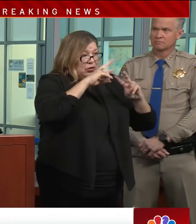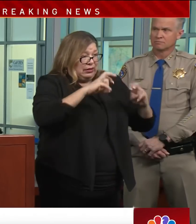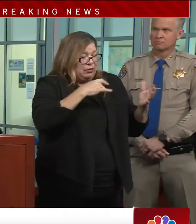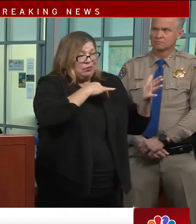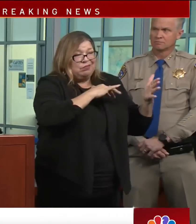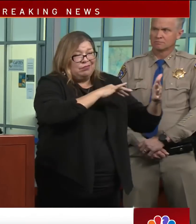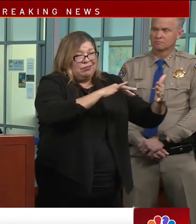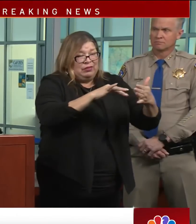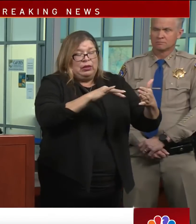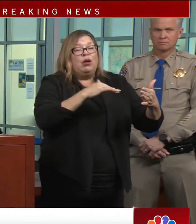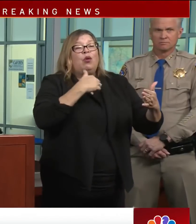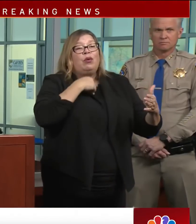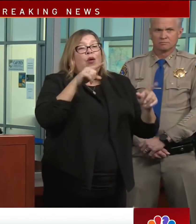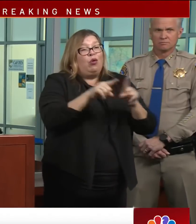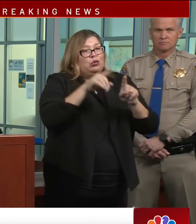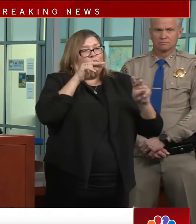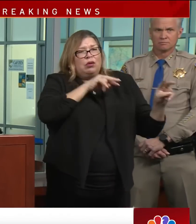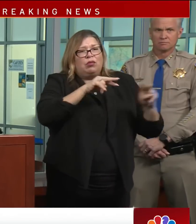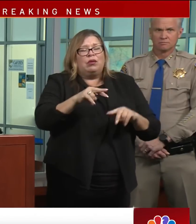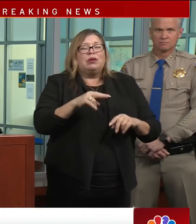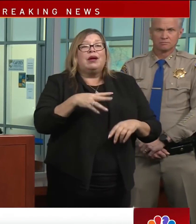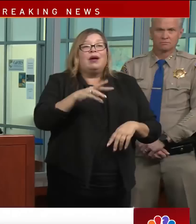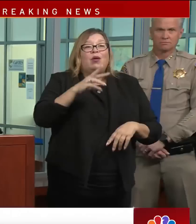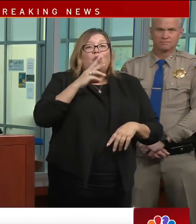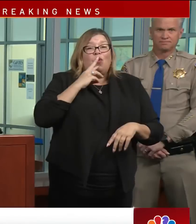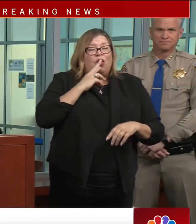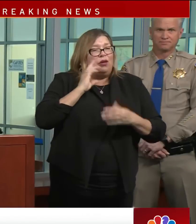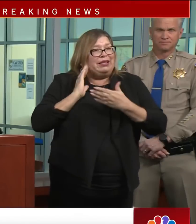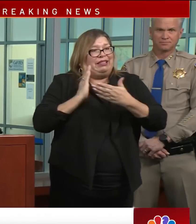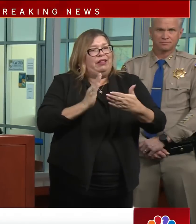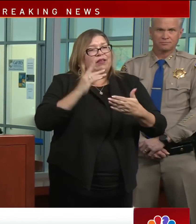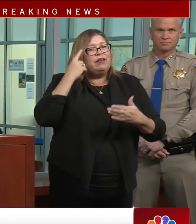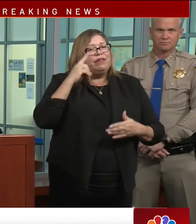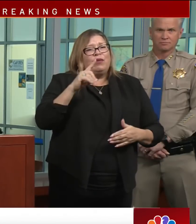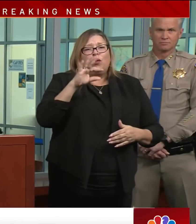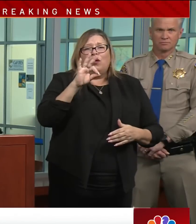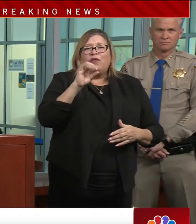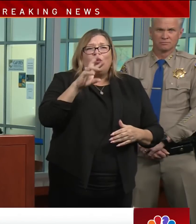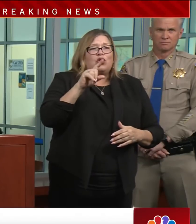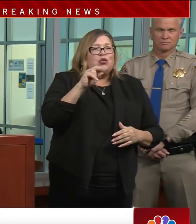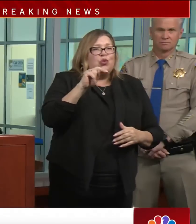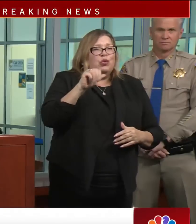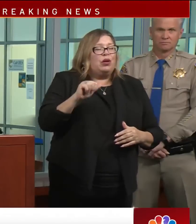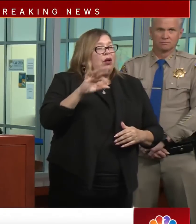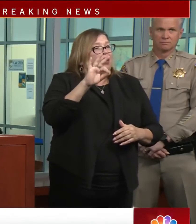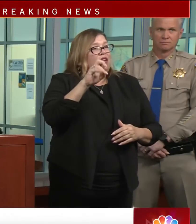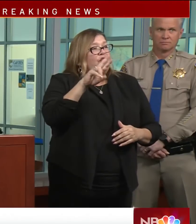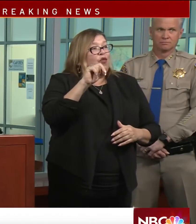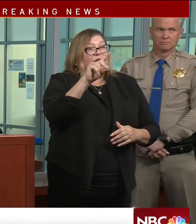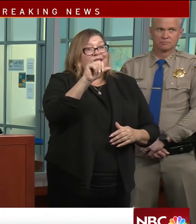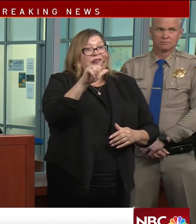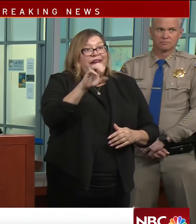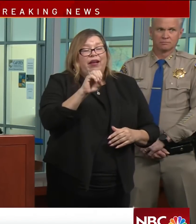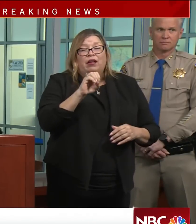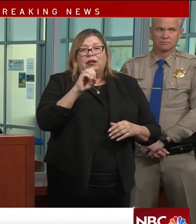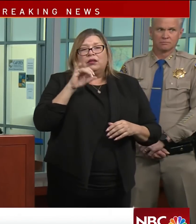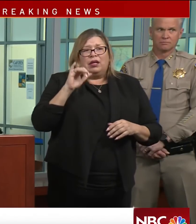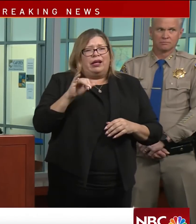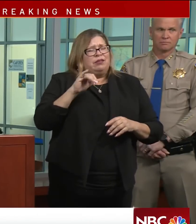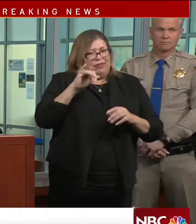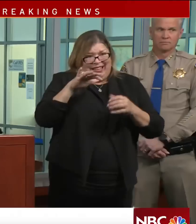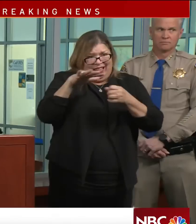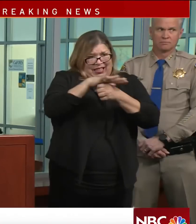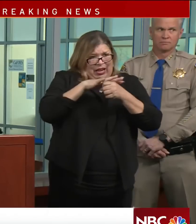the towns I mentioned, Rio Del, Fortuna, and Ferndale, have been impacted in a way. Can those water systems be